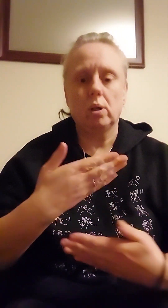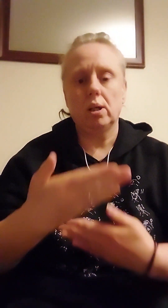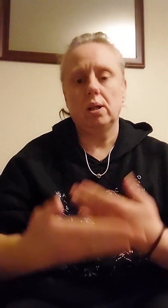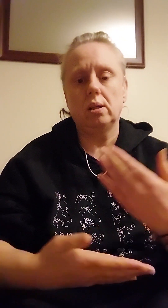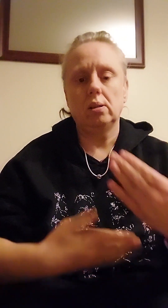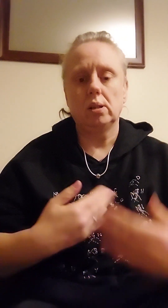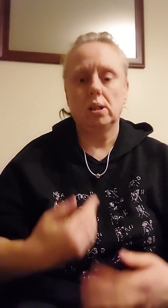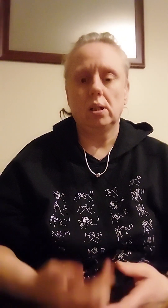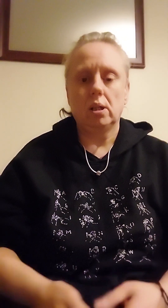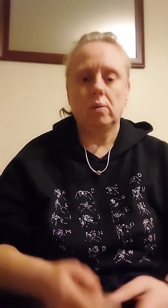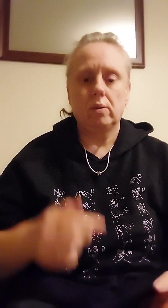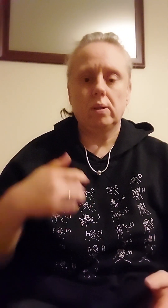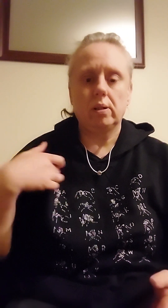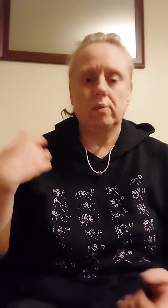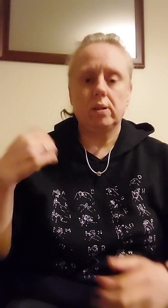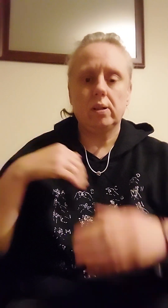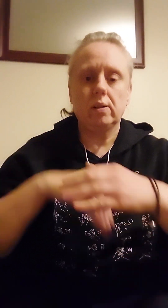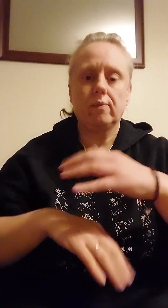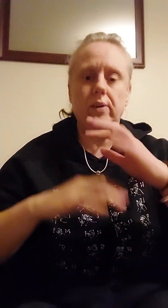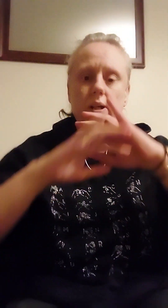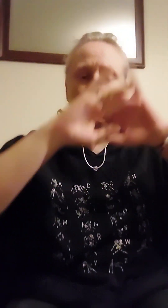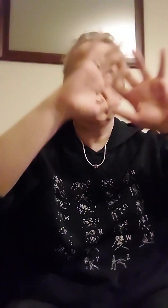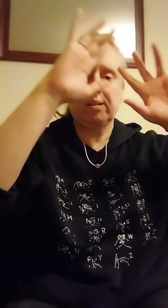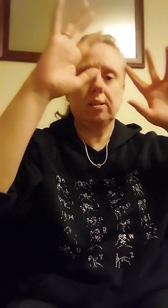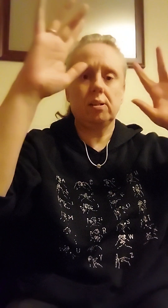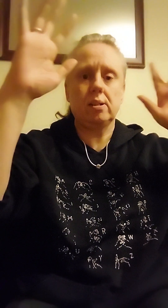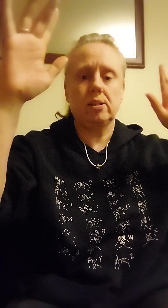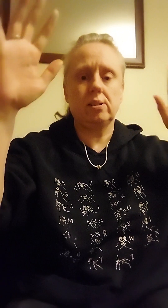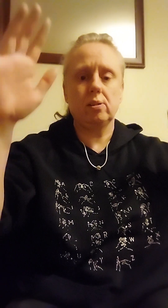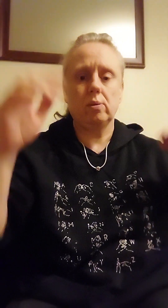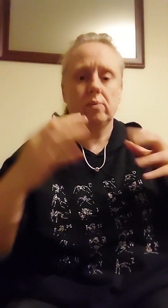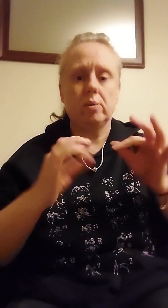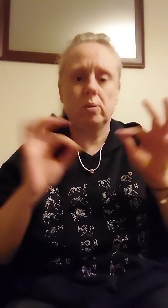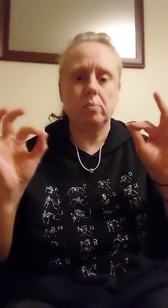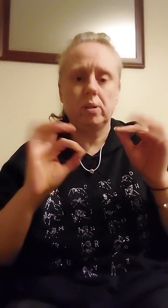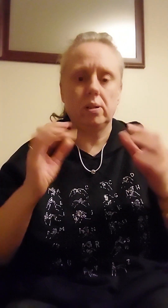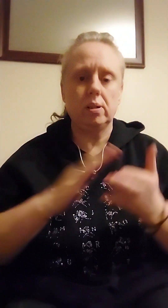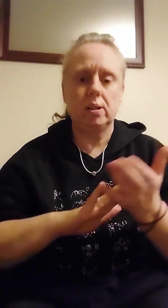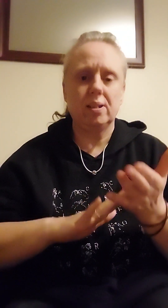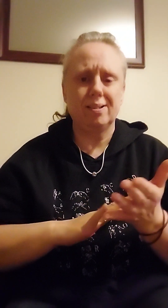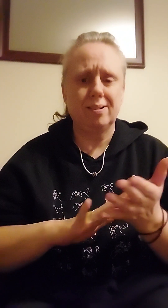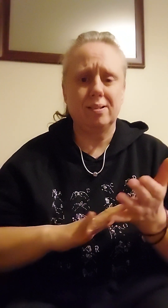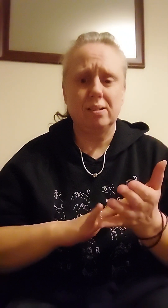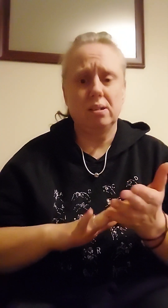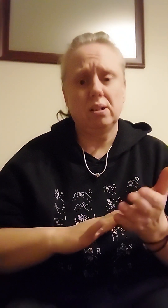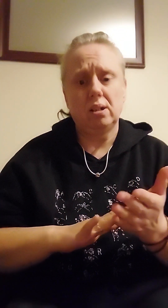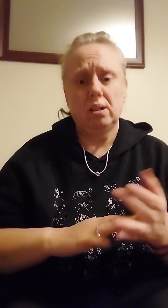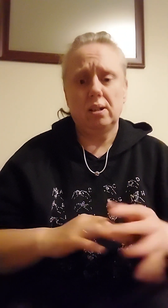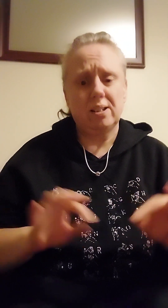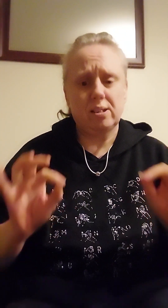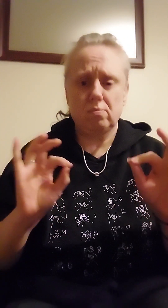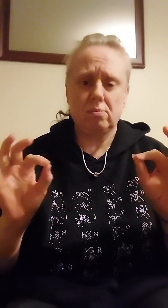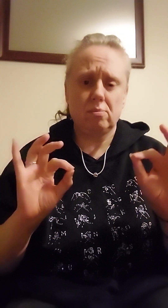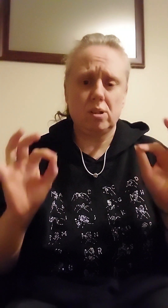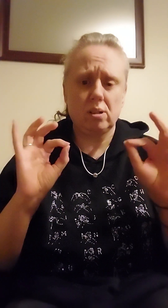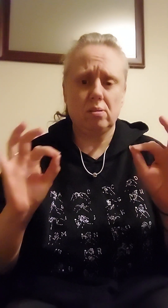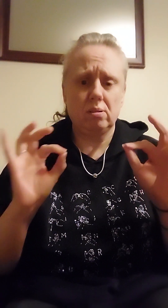life I've living in a fantasy without me It's not okay,